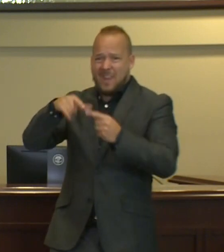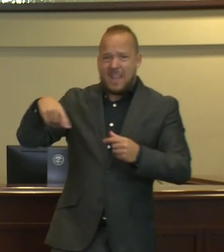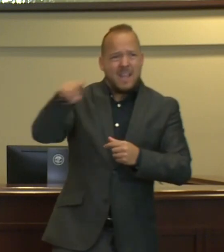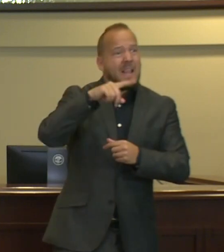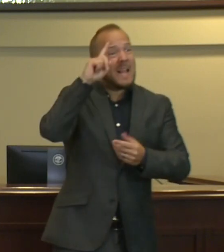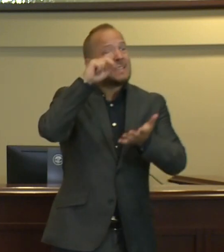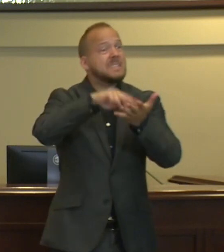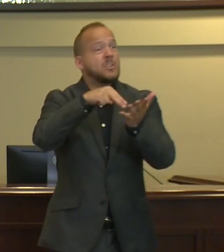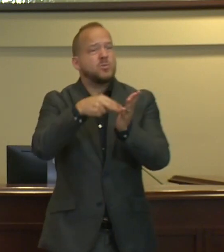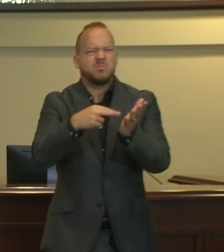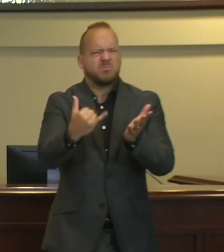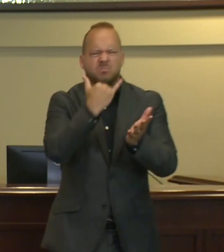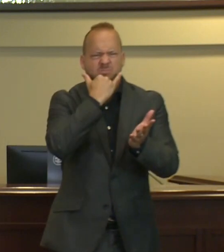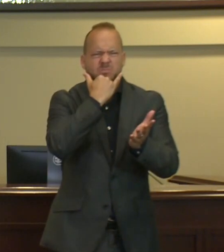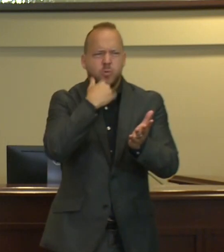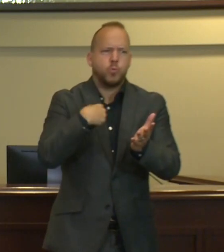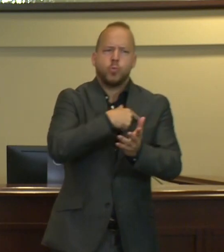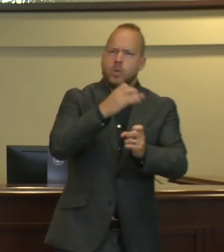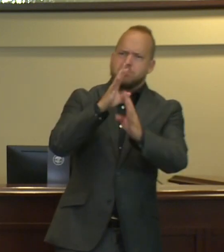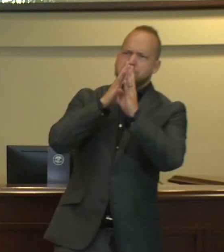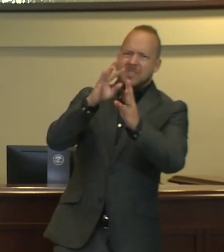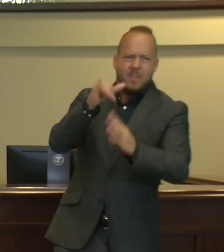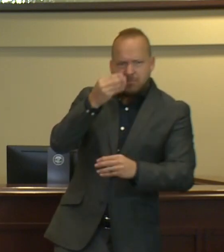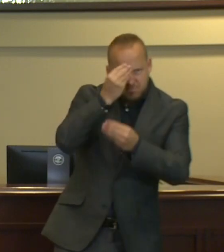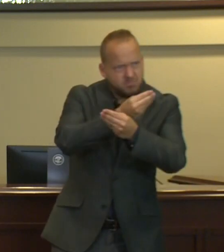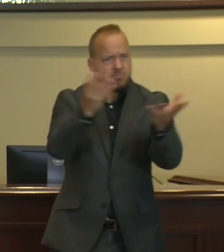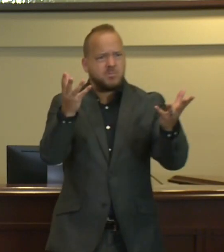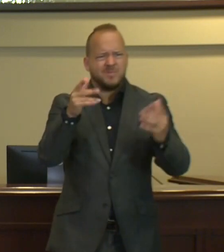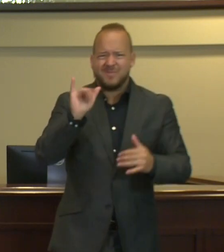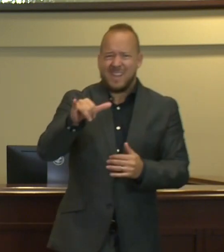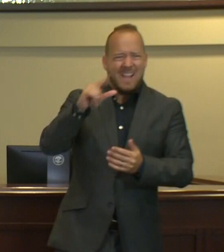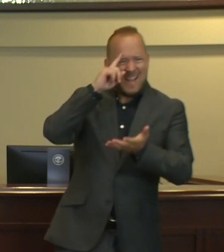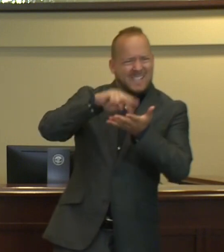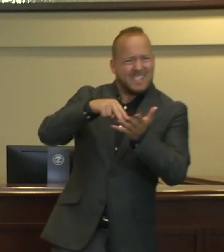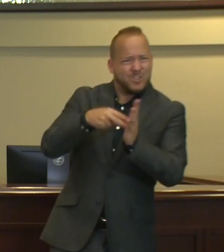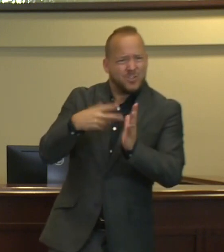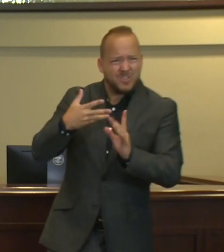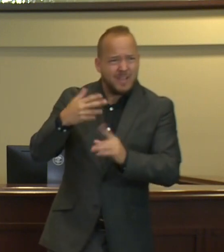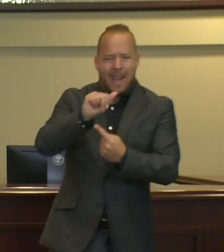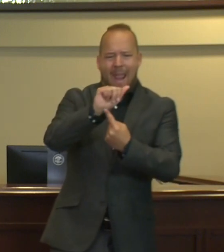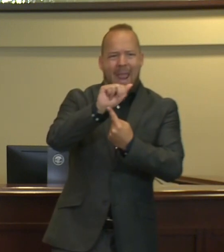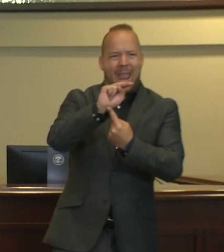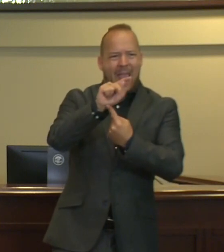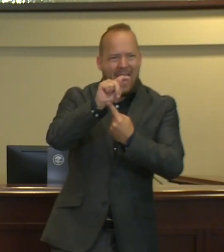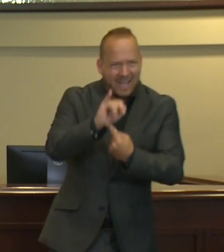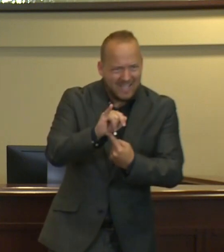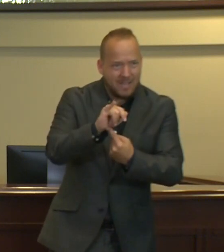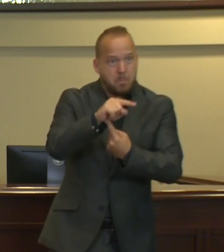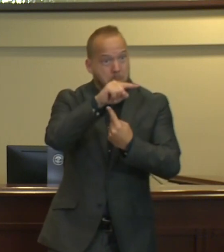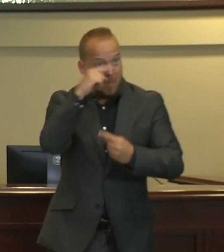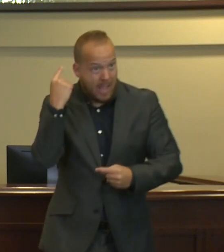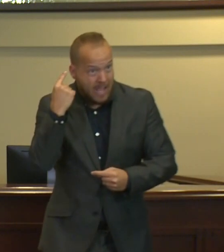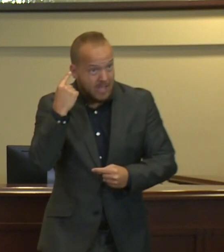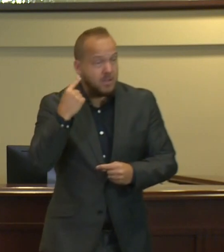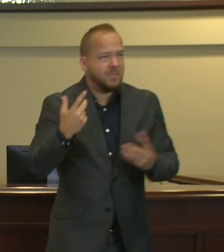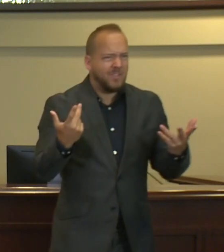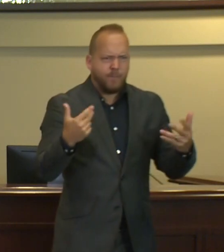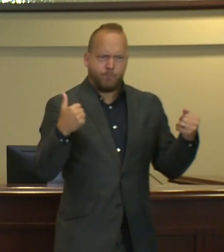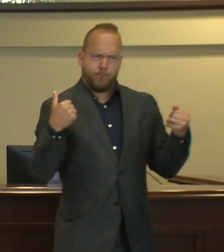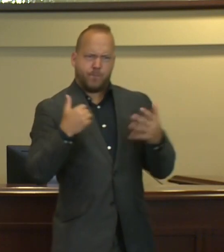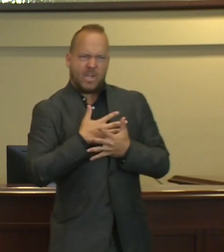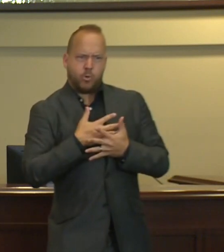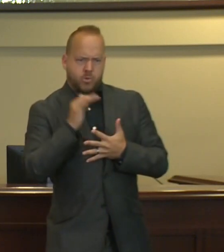verbalize and acknowledge the fullness of the term anti-blackness. The fear, devaluation, or abuse of black people.